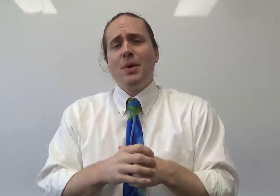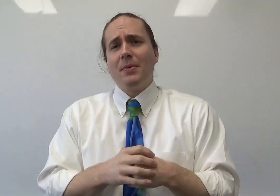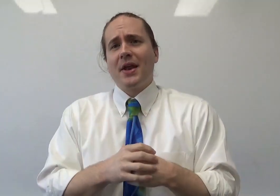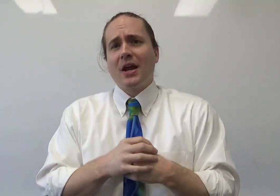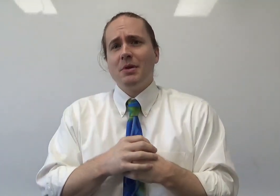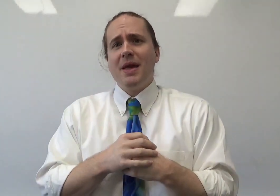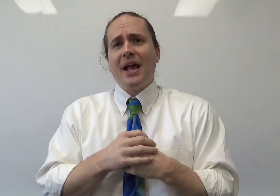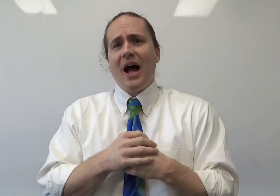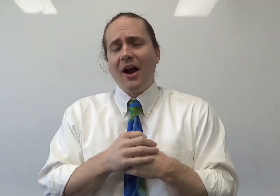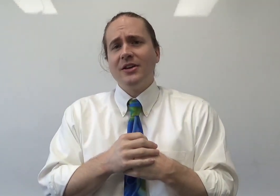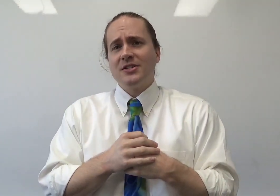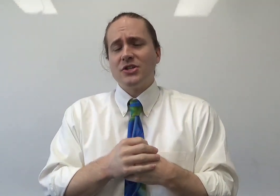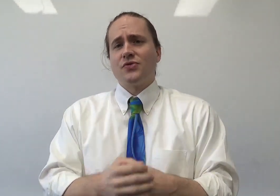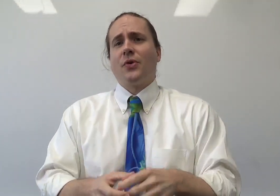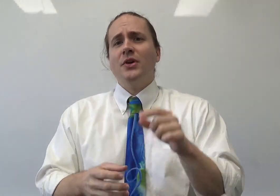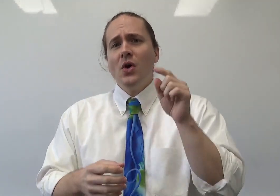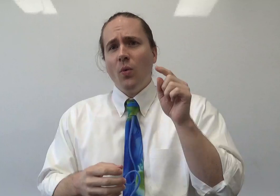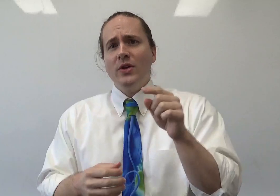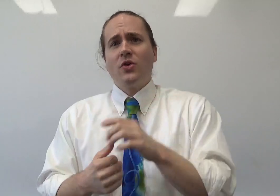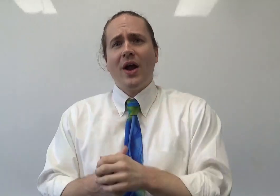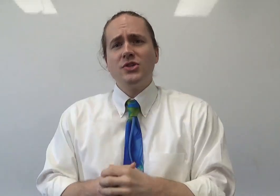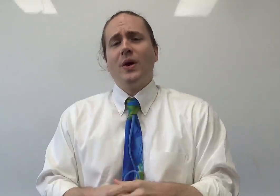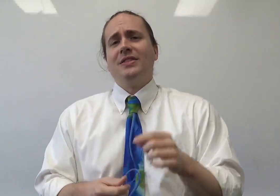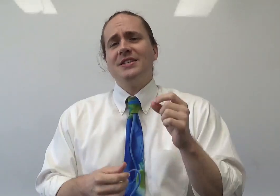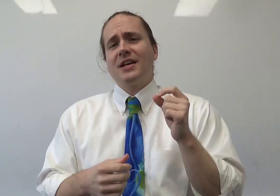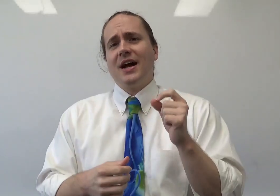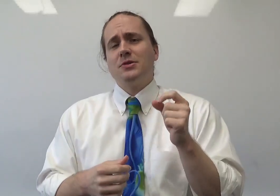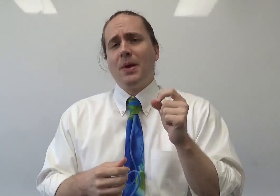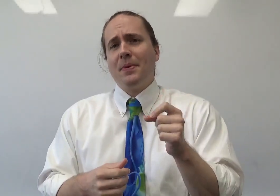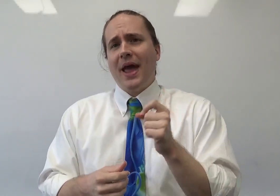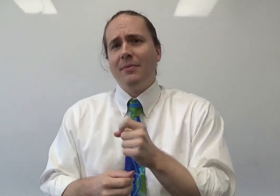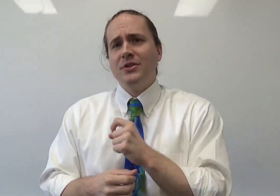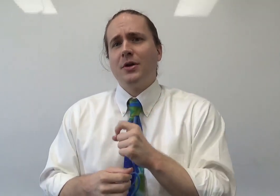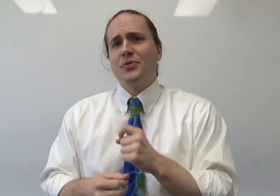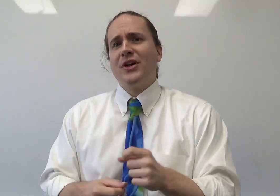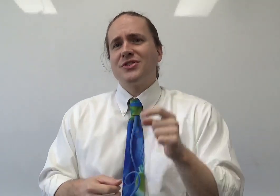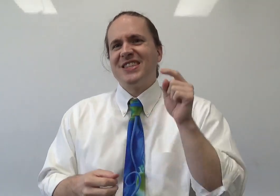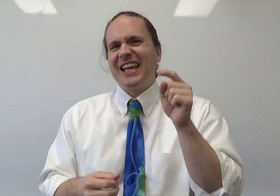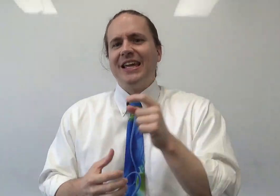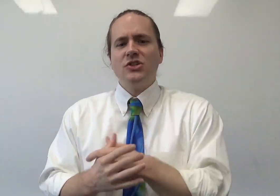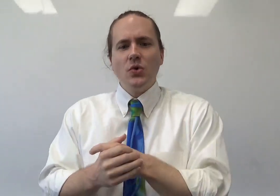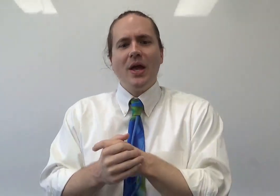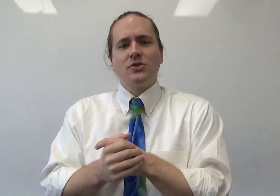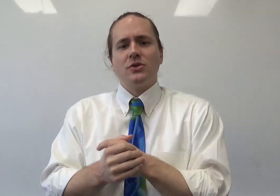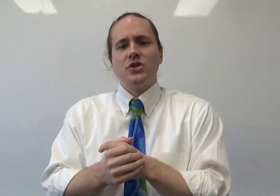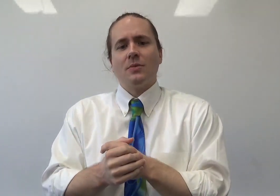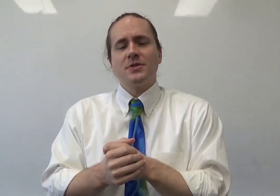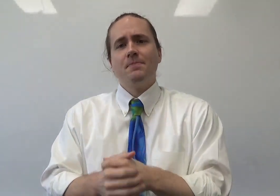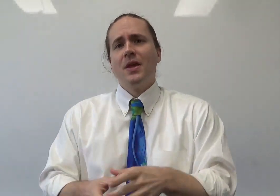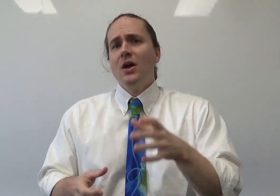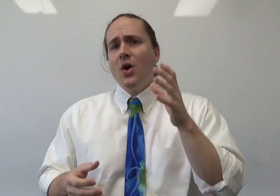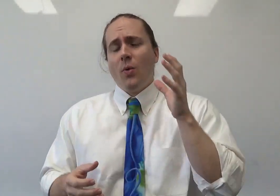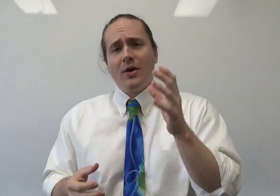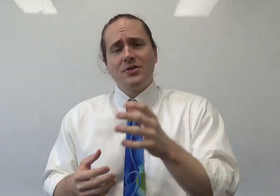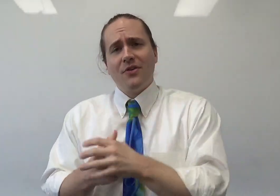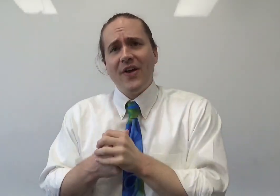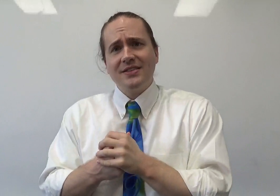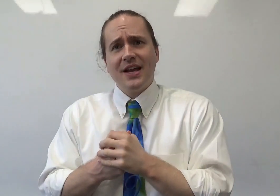people that are going to be making hiring decisions for you when you graduate. These are the kinds of people at Abilene Young Professionals that can get you internships. We also have a fantastic